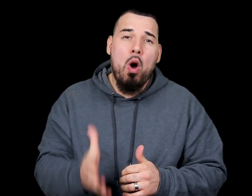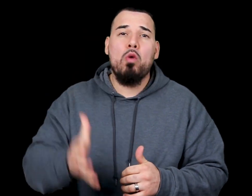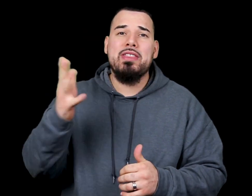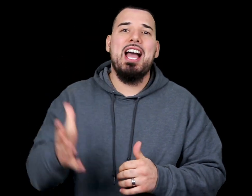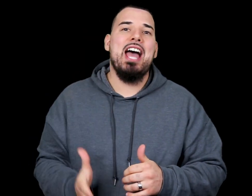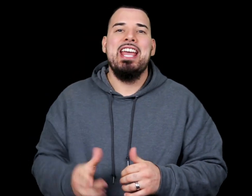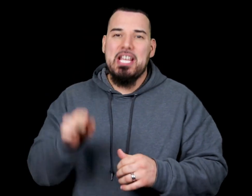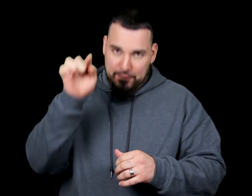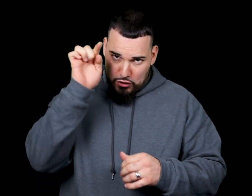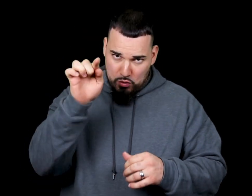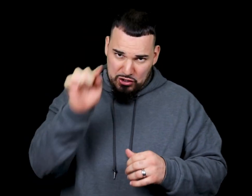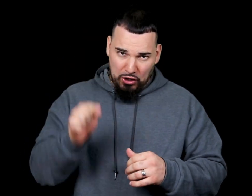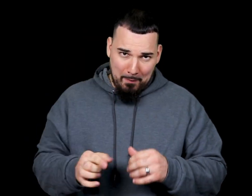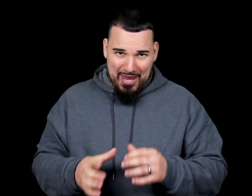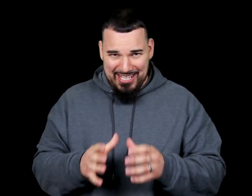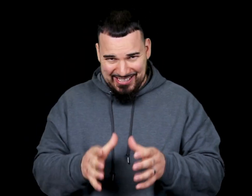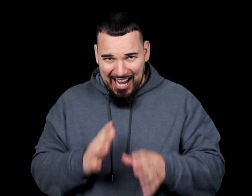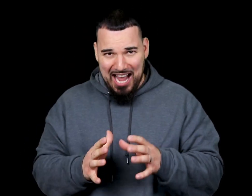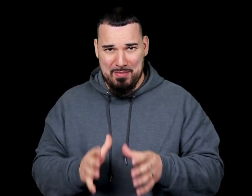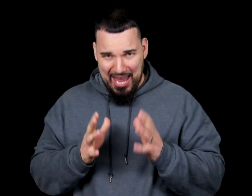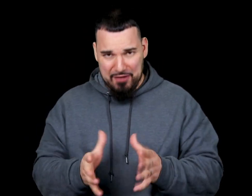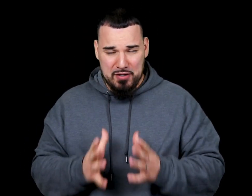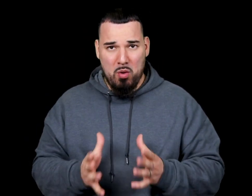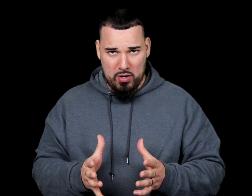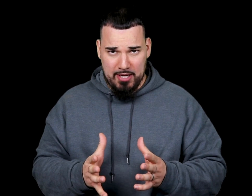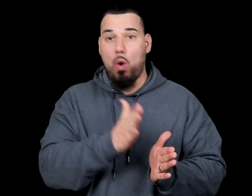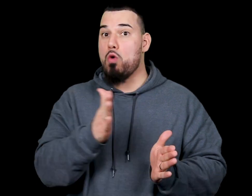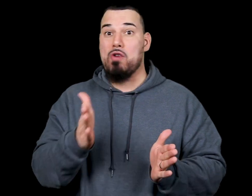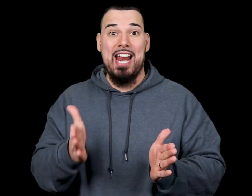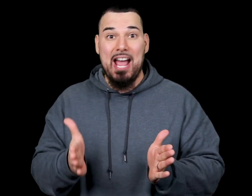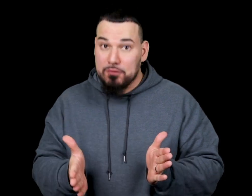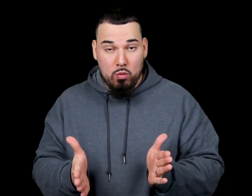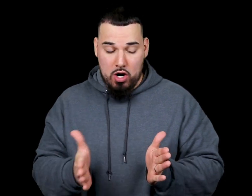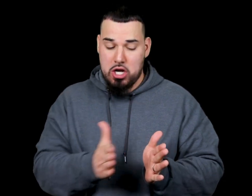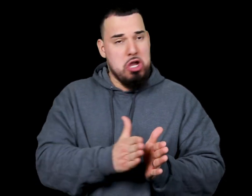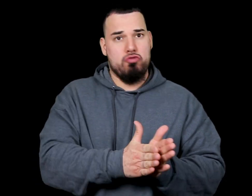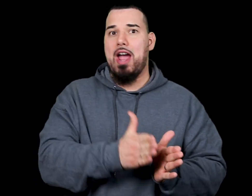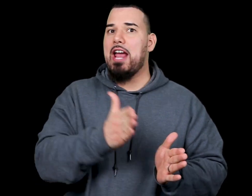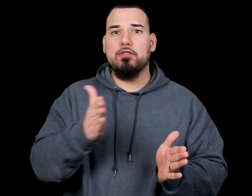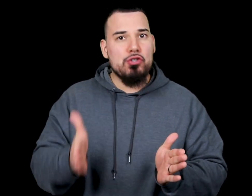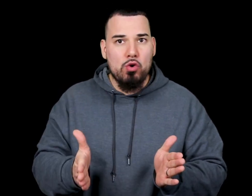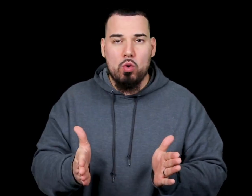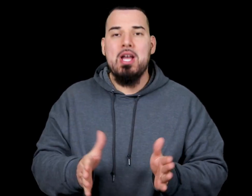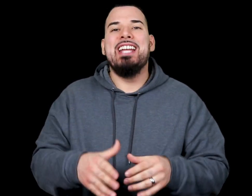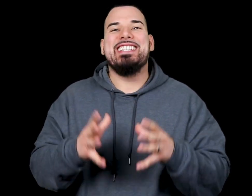walk with God is for you to start making time every morning or right after work, right after school to